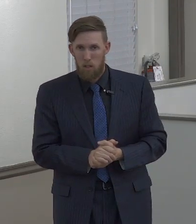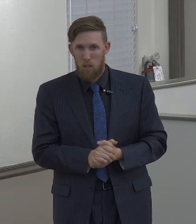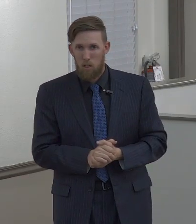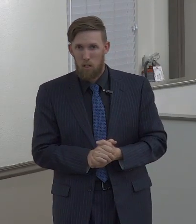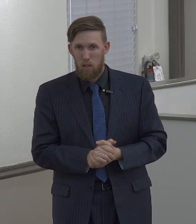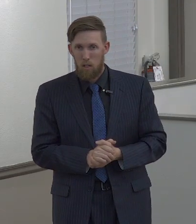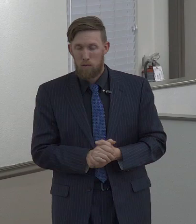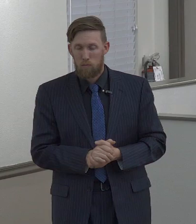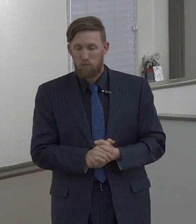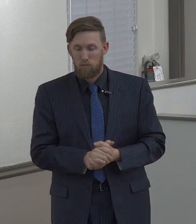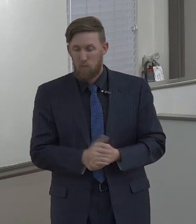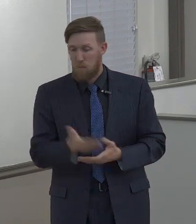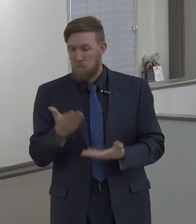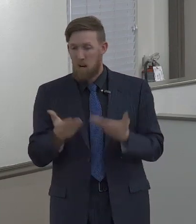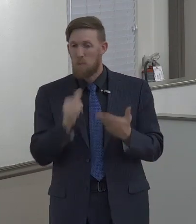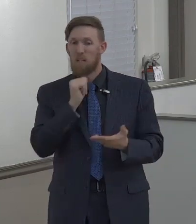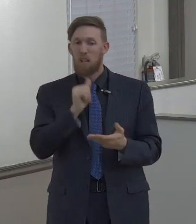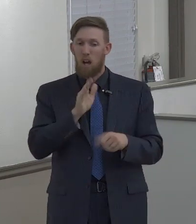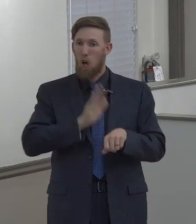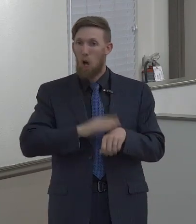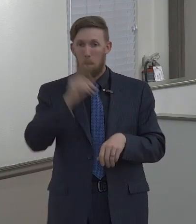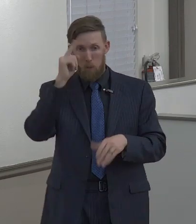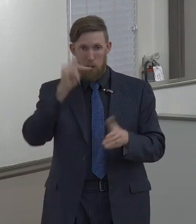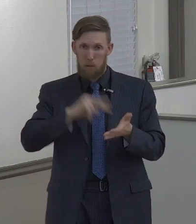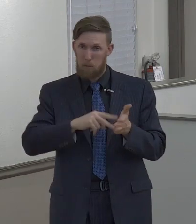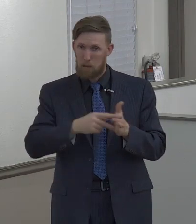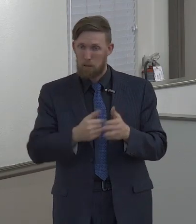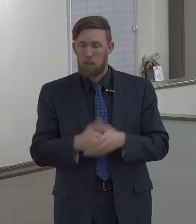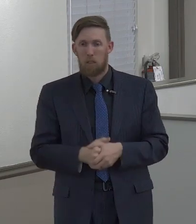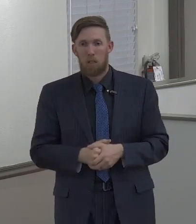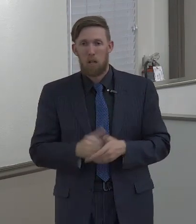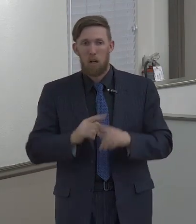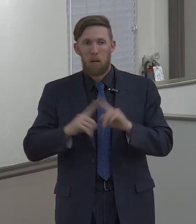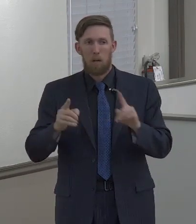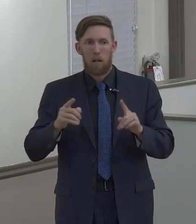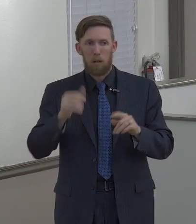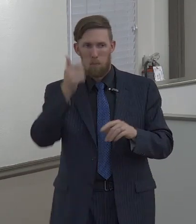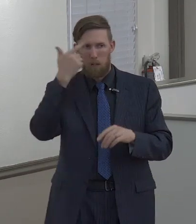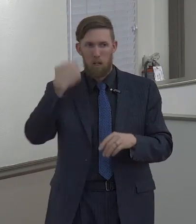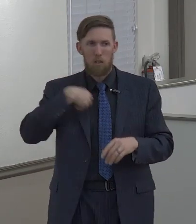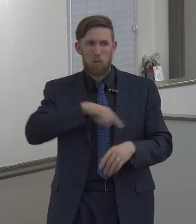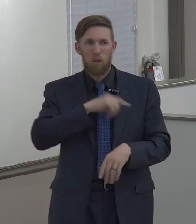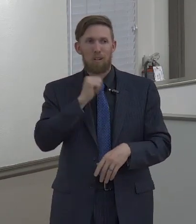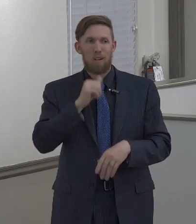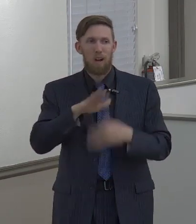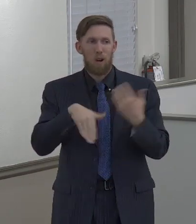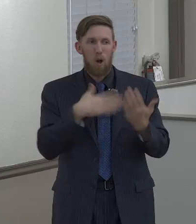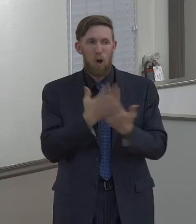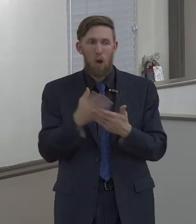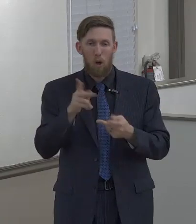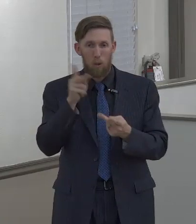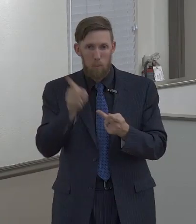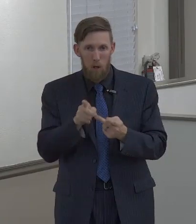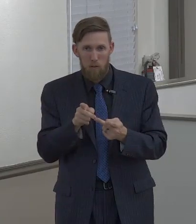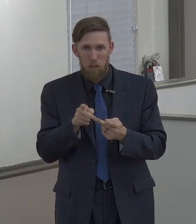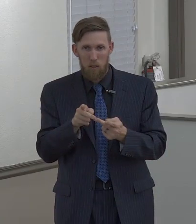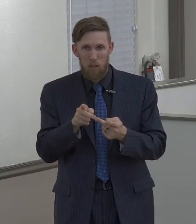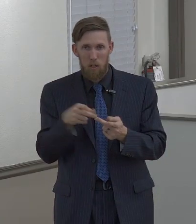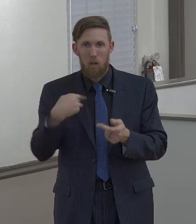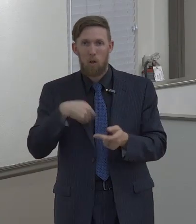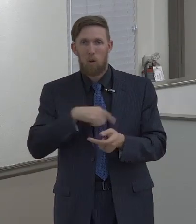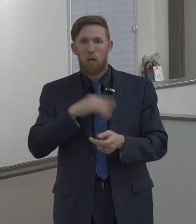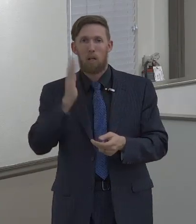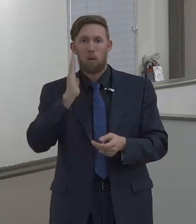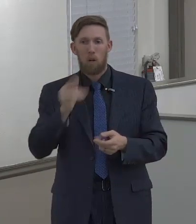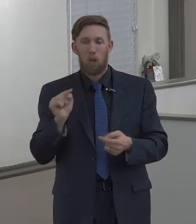Probably not even intentionally. But at some point because we're an imperfect church full of imperfect people there's going to be some